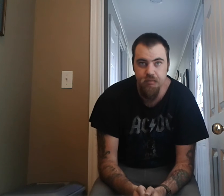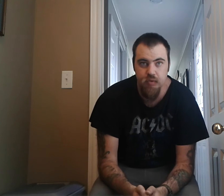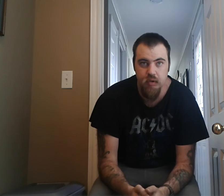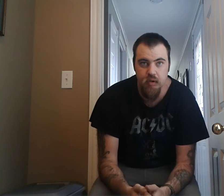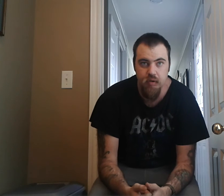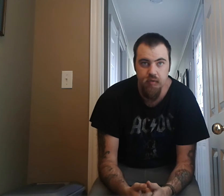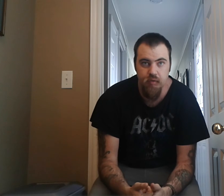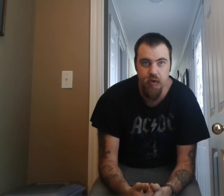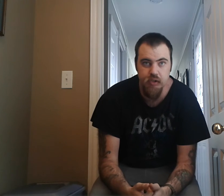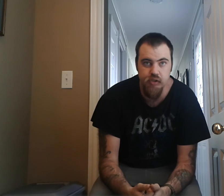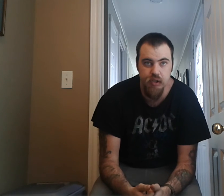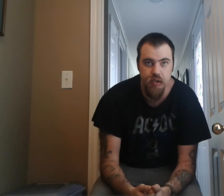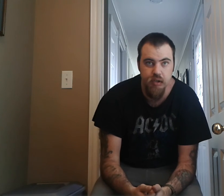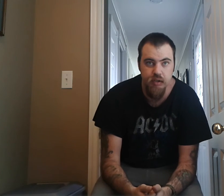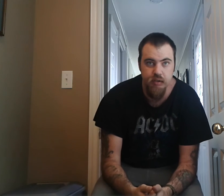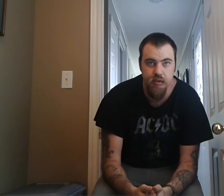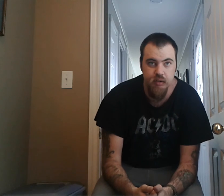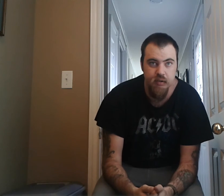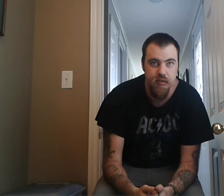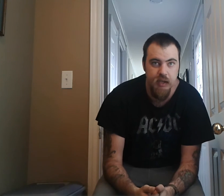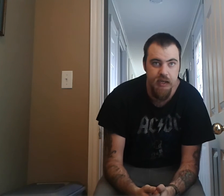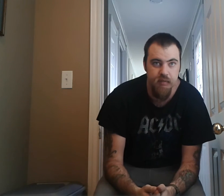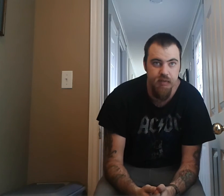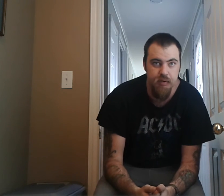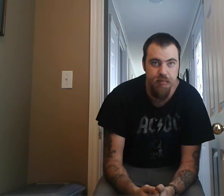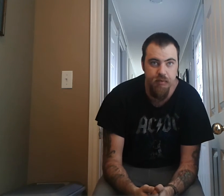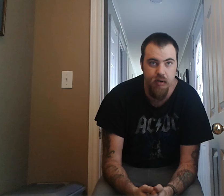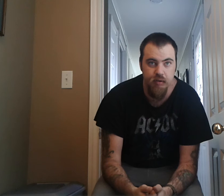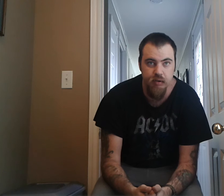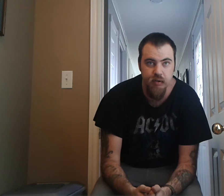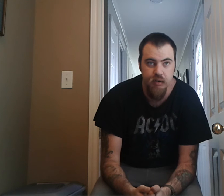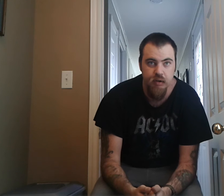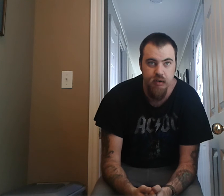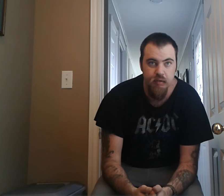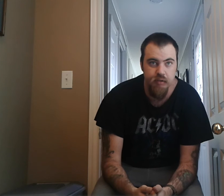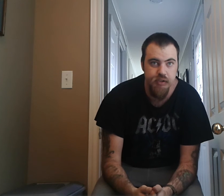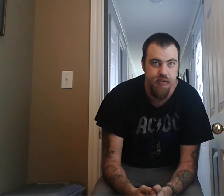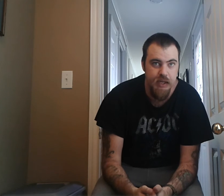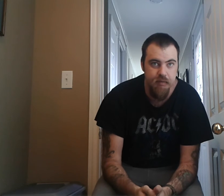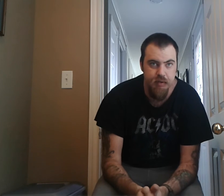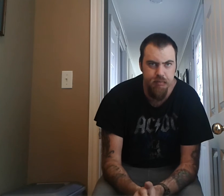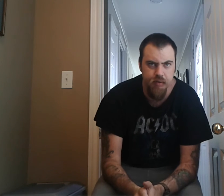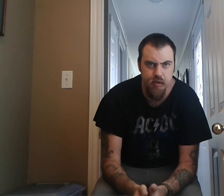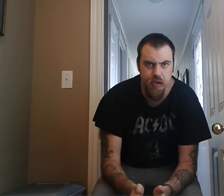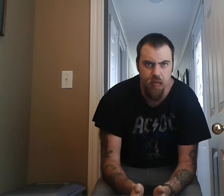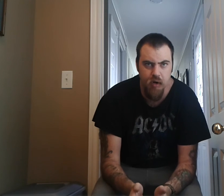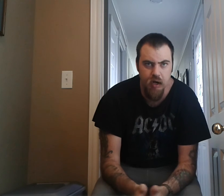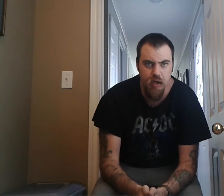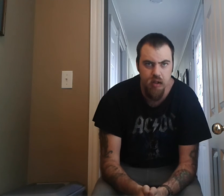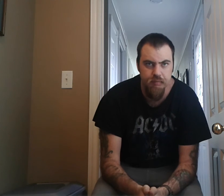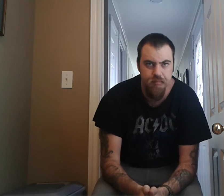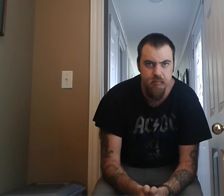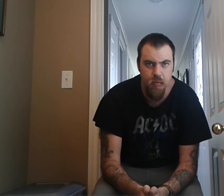what you take me for, won't you take me for a little while. Wild